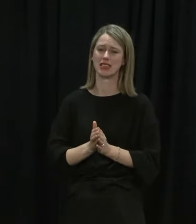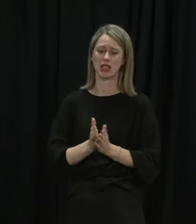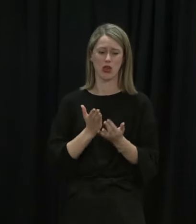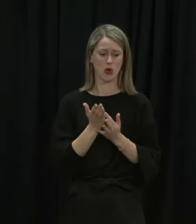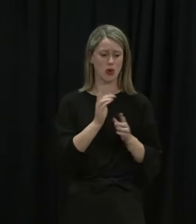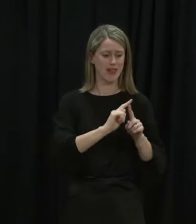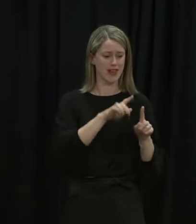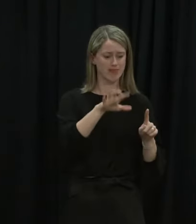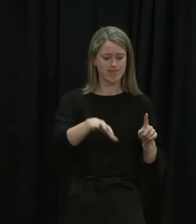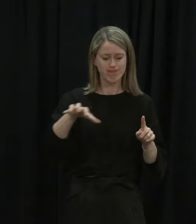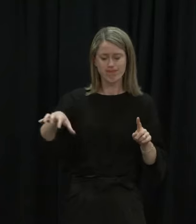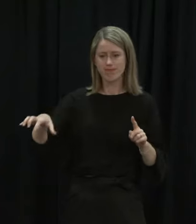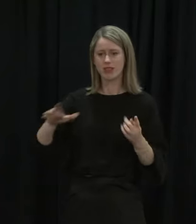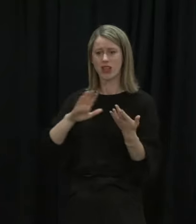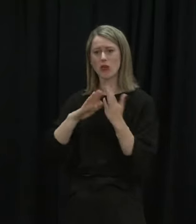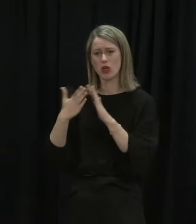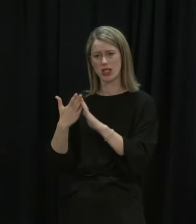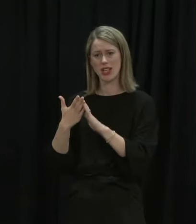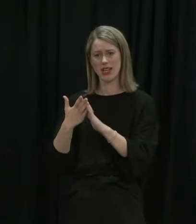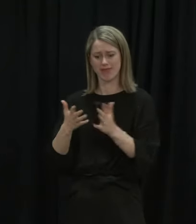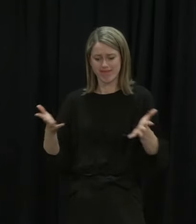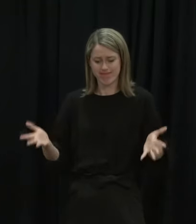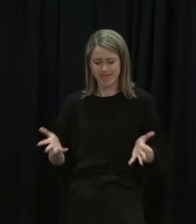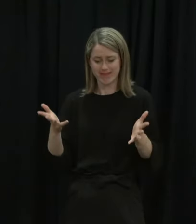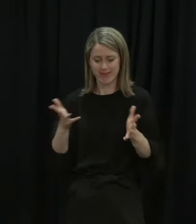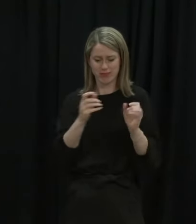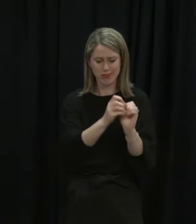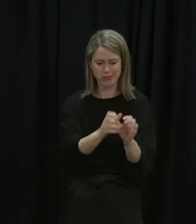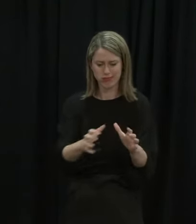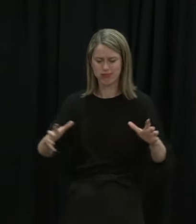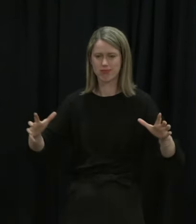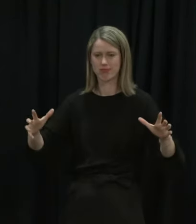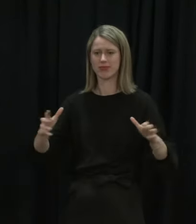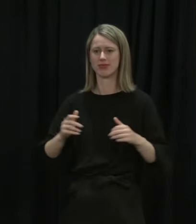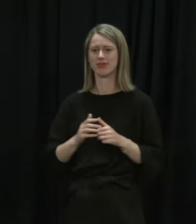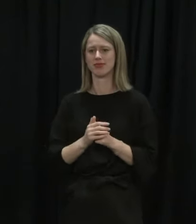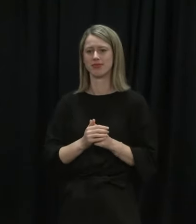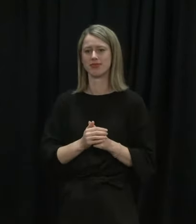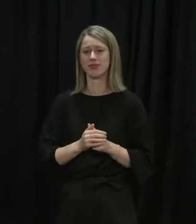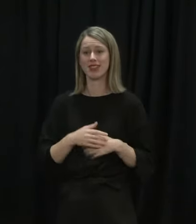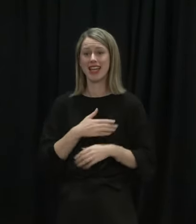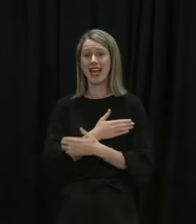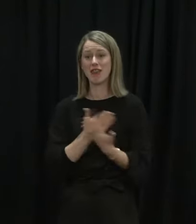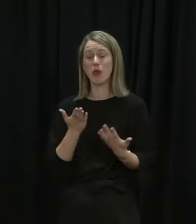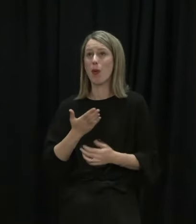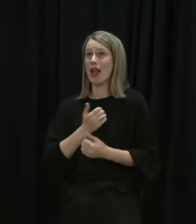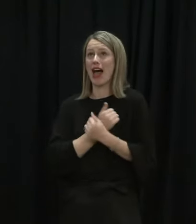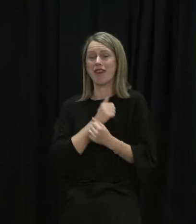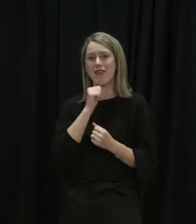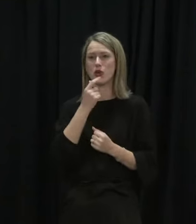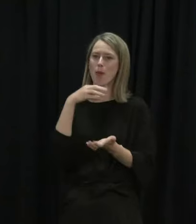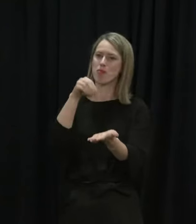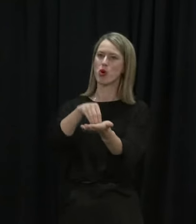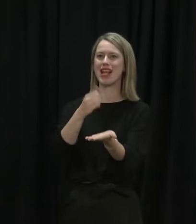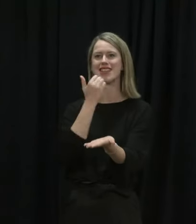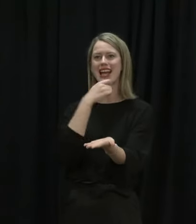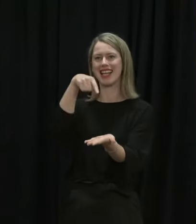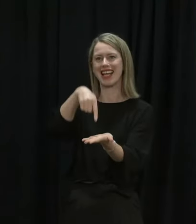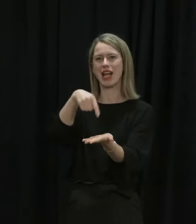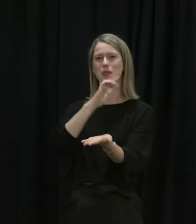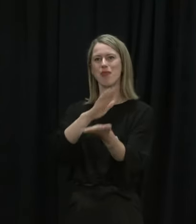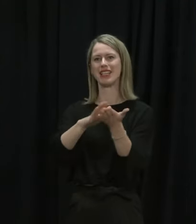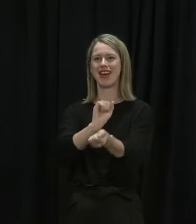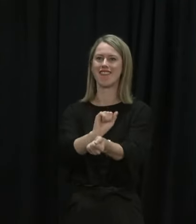as many parts of our community as we possibly can and you know everybody would love it if you could set a date with